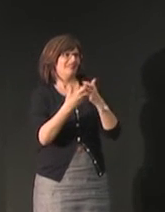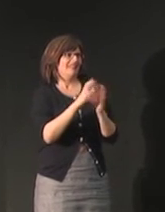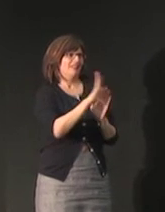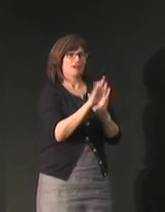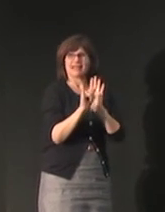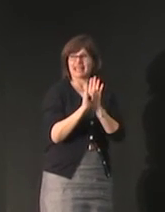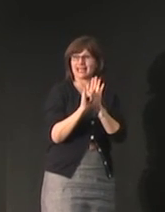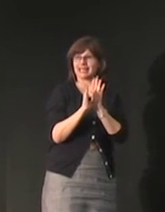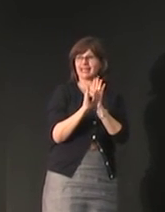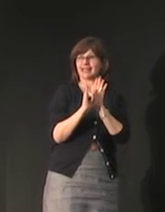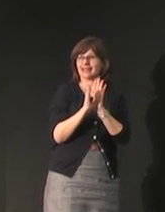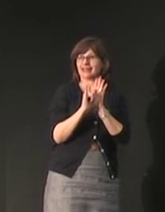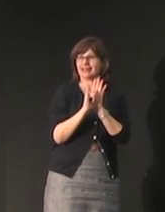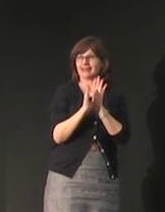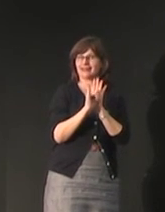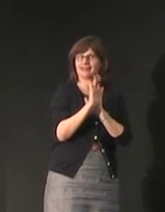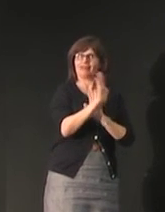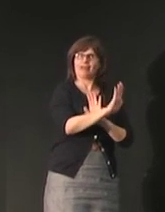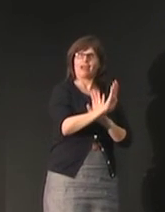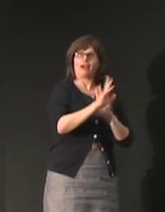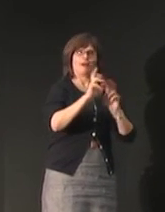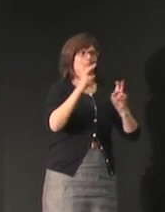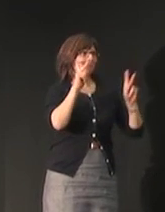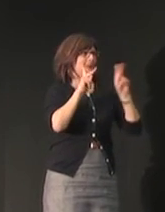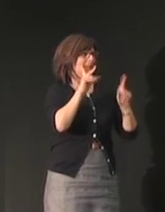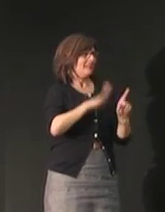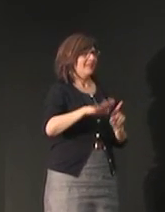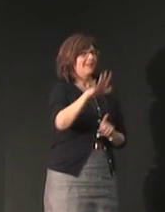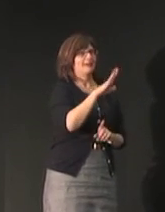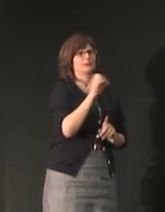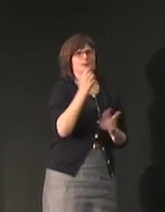when they start to use it they modify it to reflect who they are